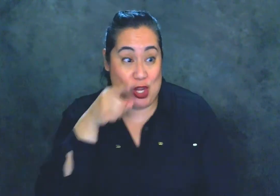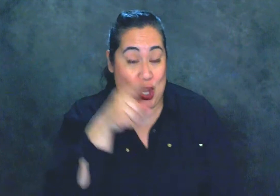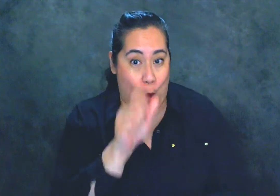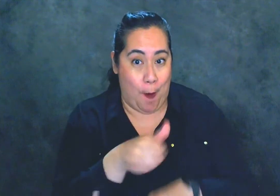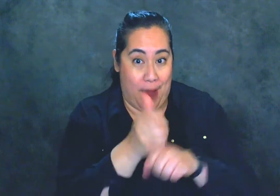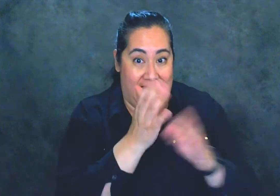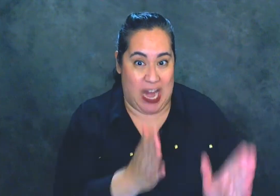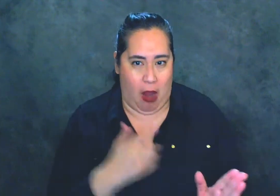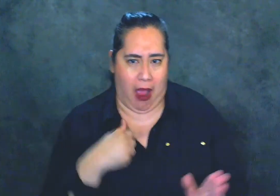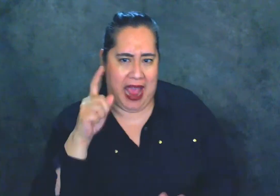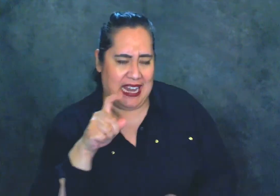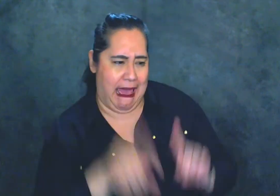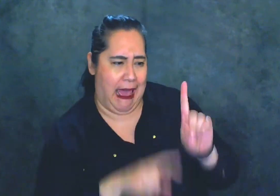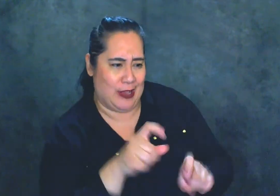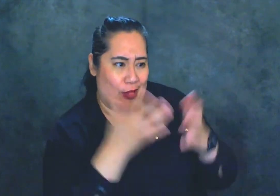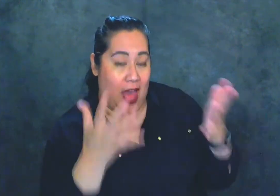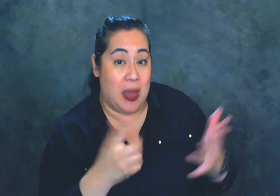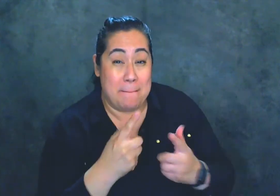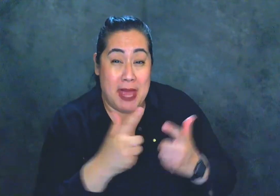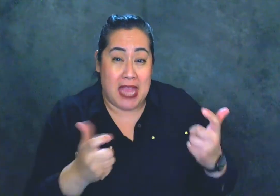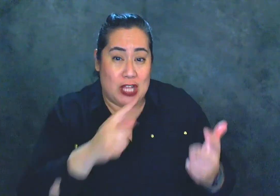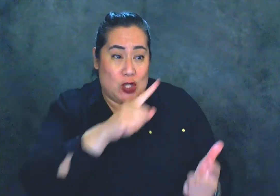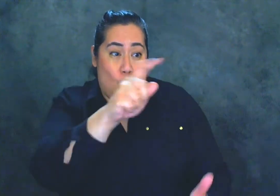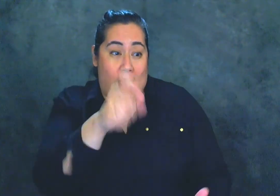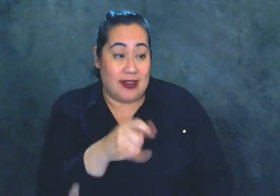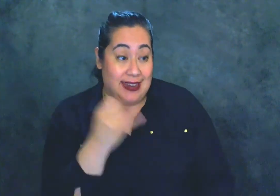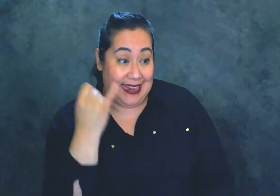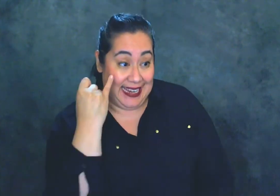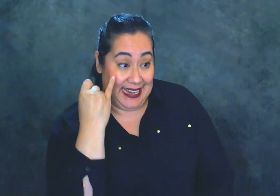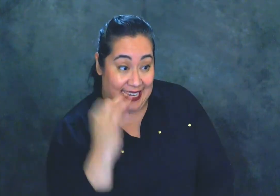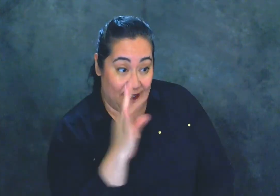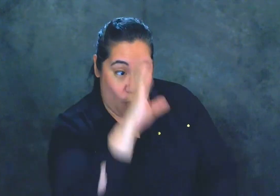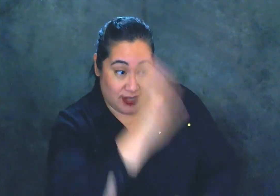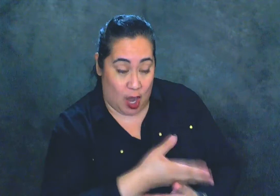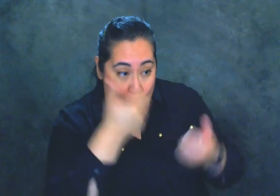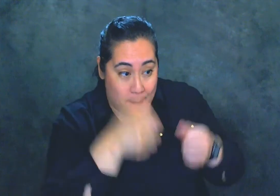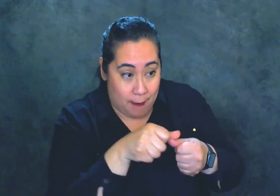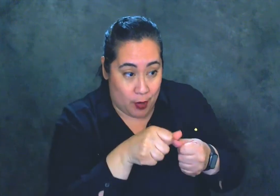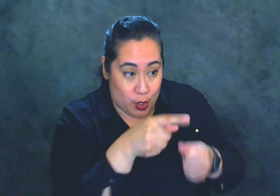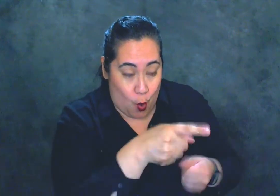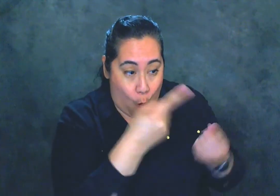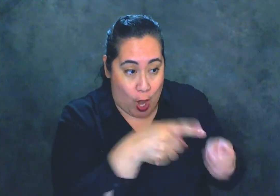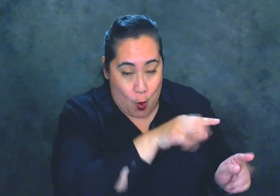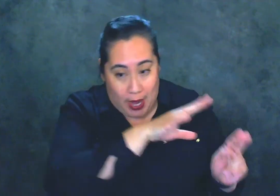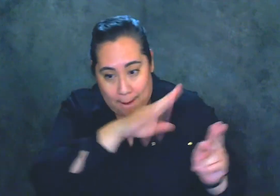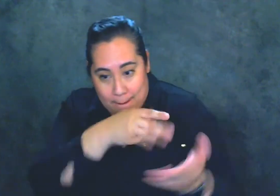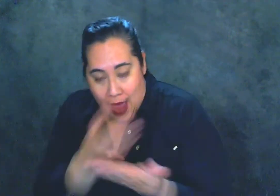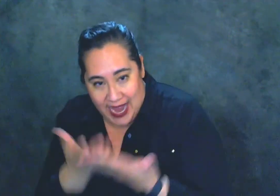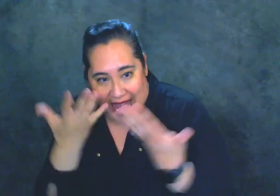of questions. The biggest question I had was if your son remembered you when you came back after being gone. When you asked me